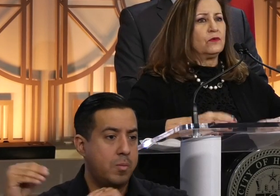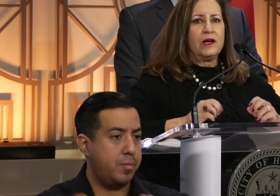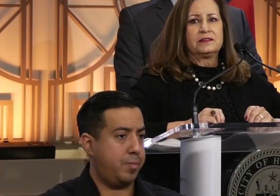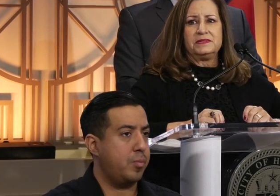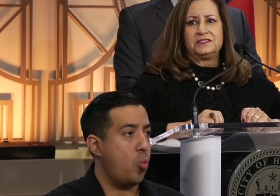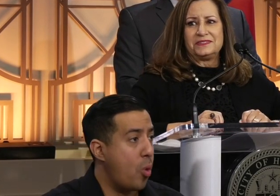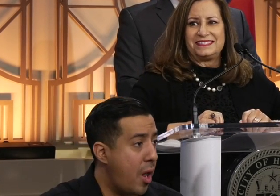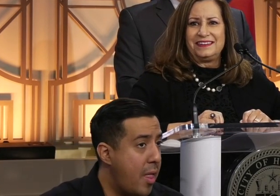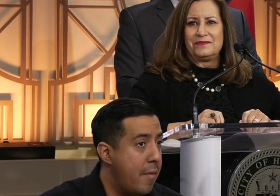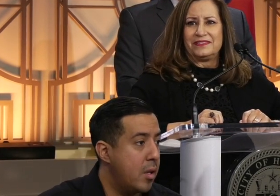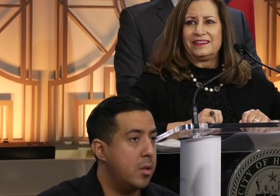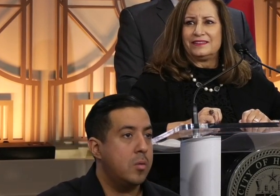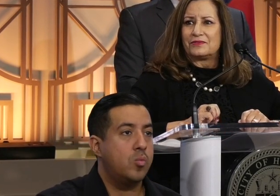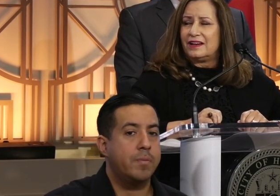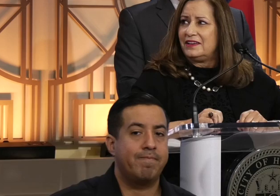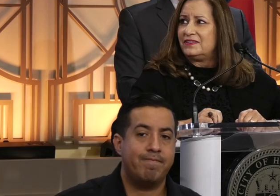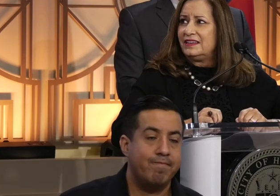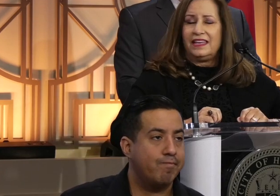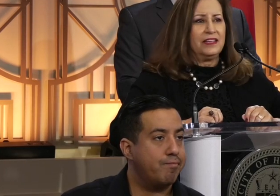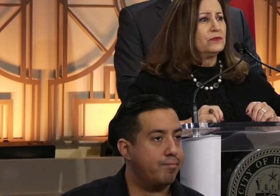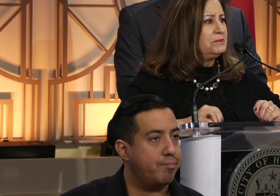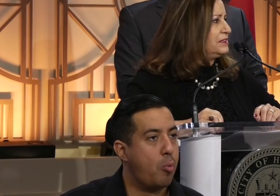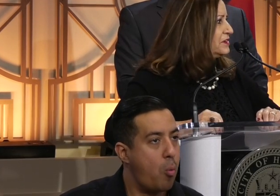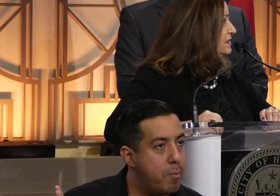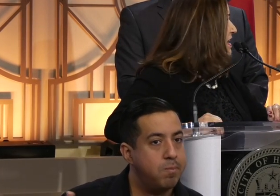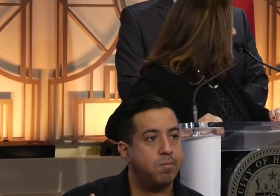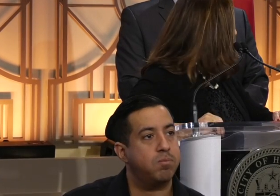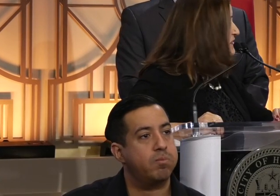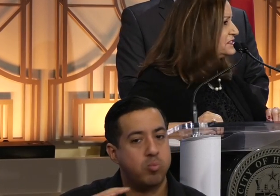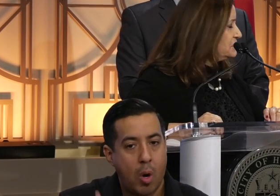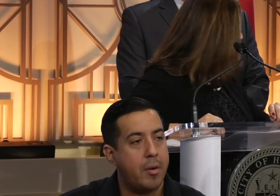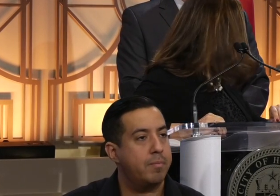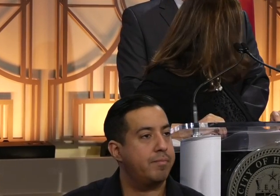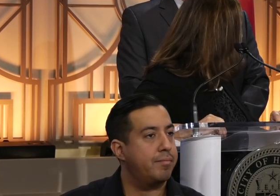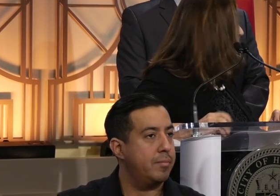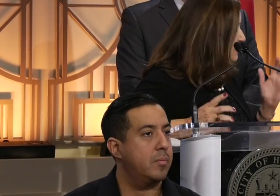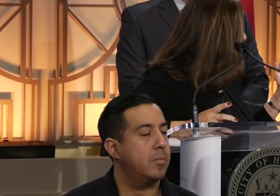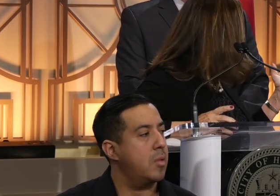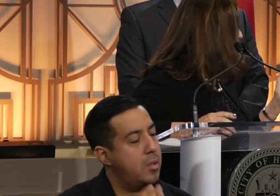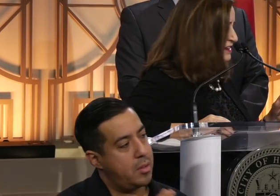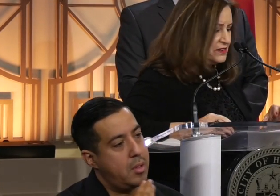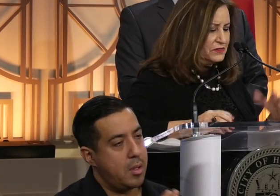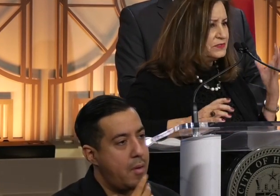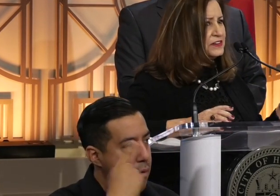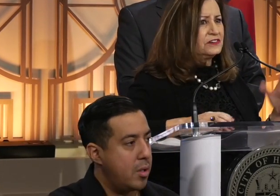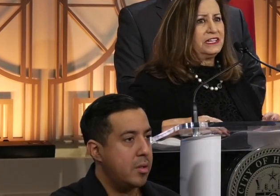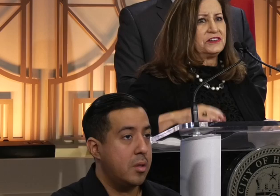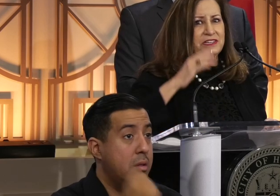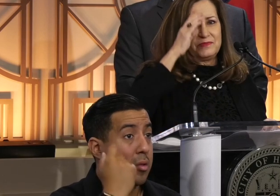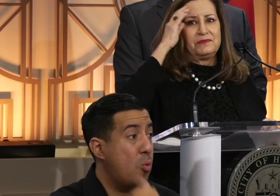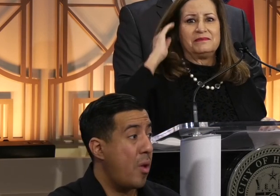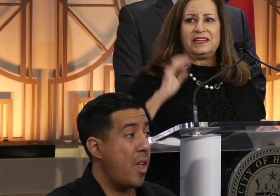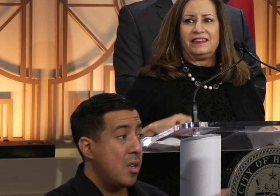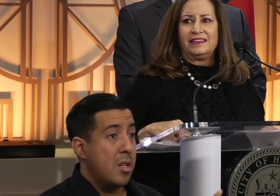live and are welcomed into a city where they can thrive and rebuild their lives after such a traumatic. So thank you, Mary, because without your